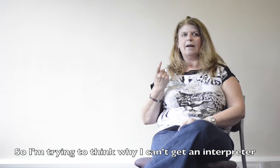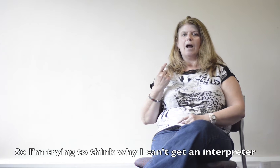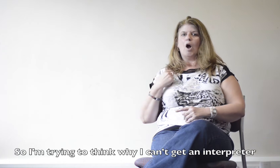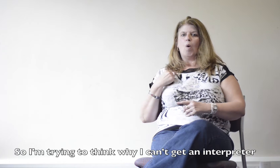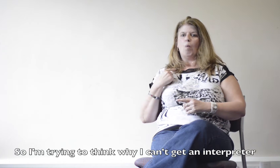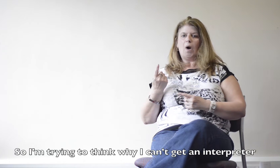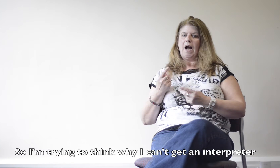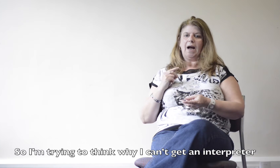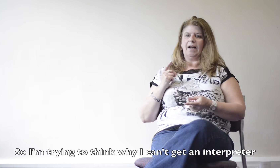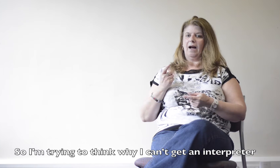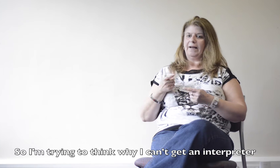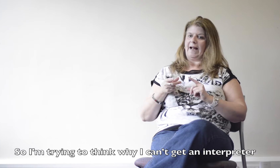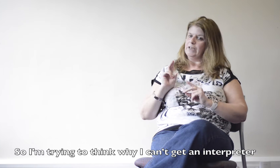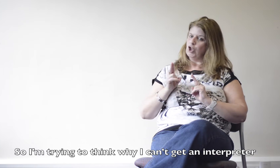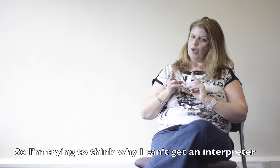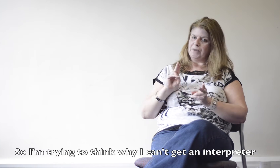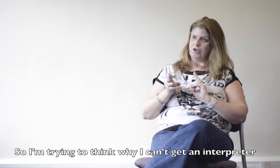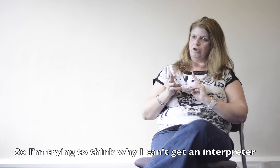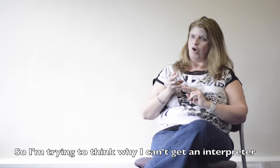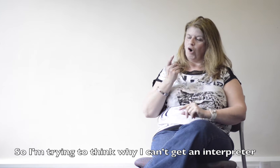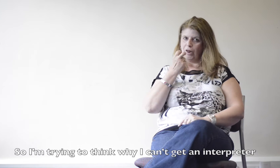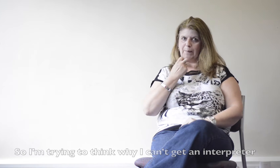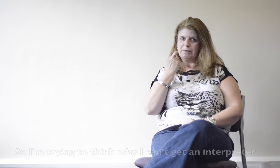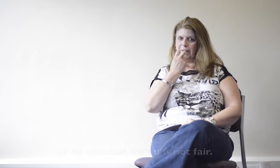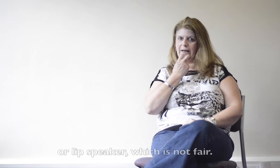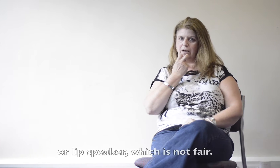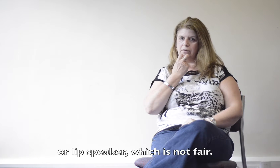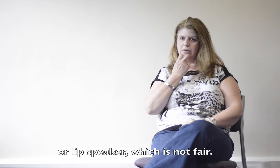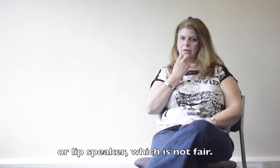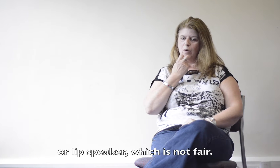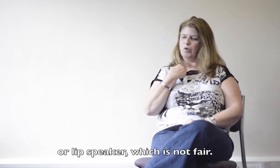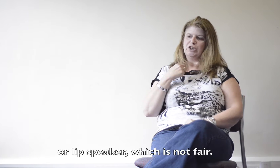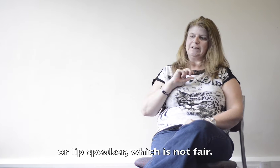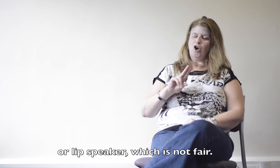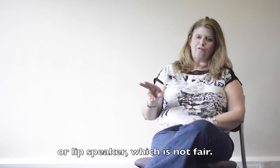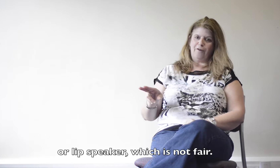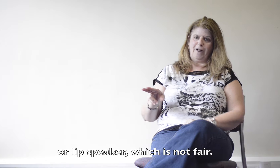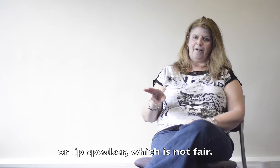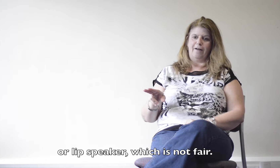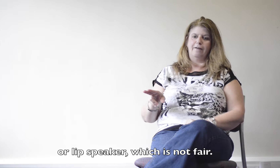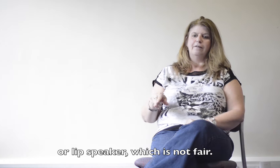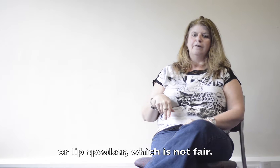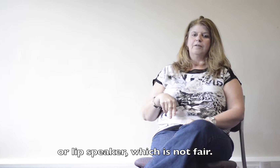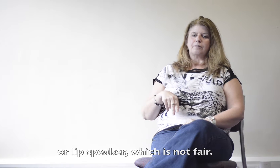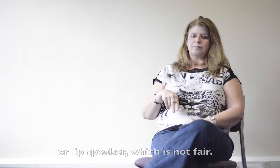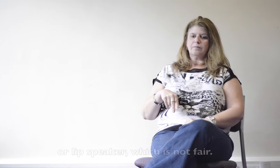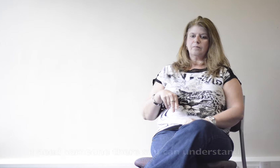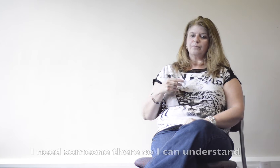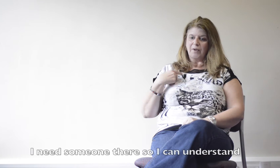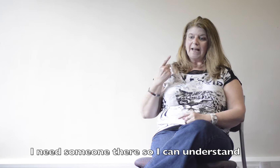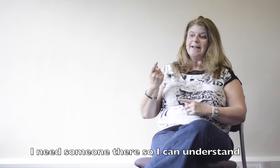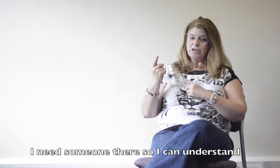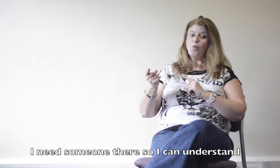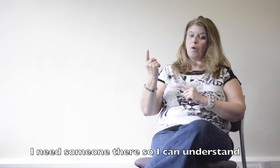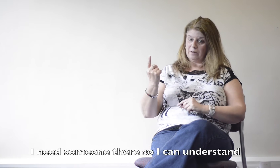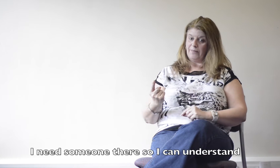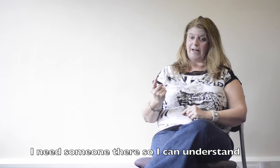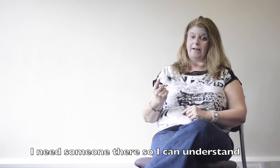why I can't get intervice or a lip speaker, which is not fair. I need someone there